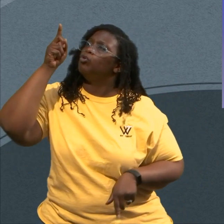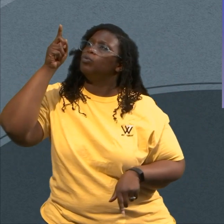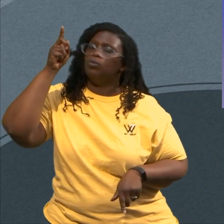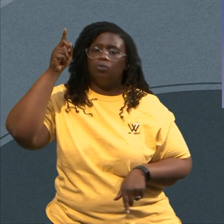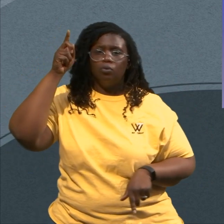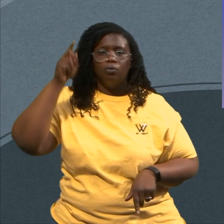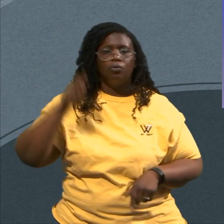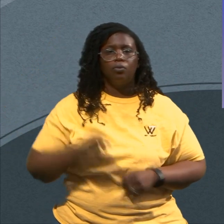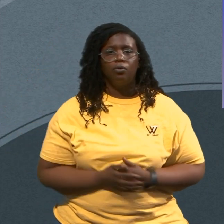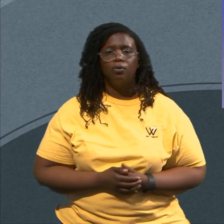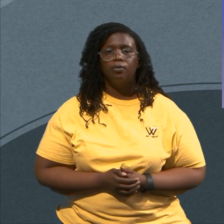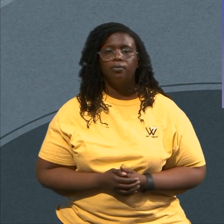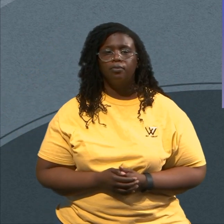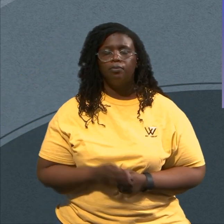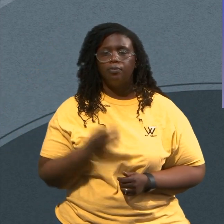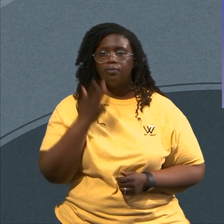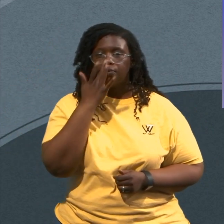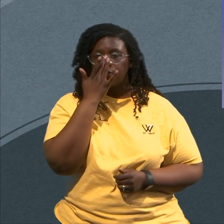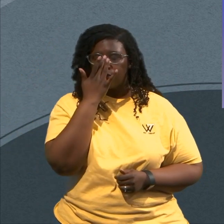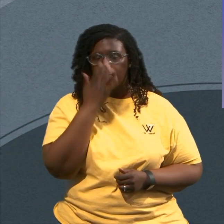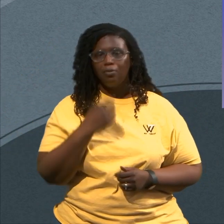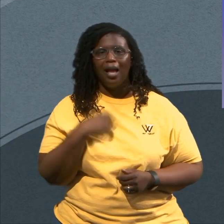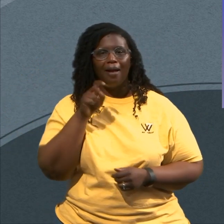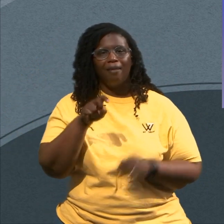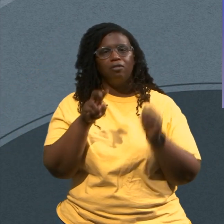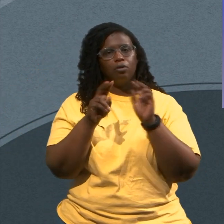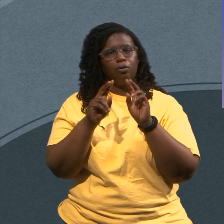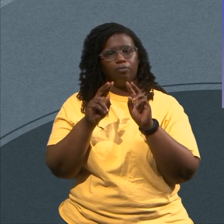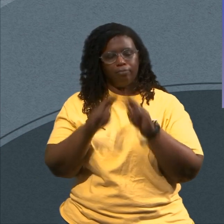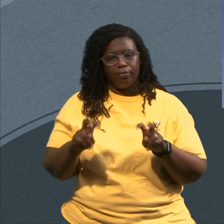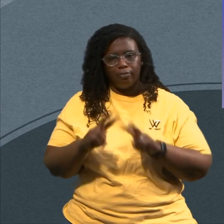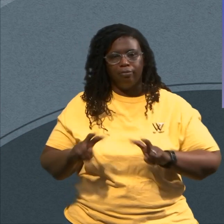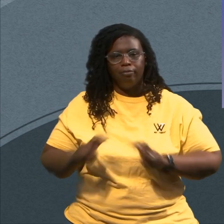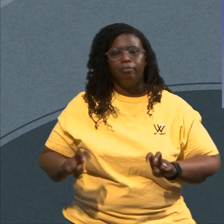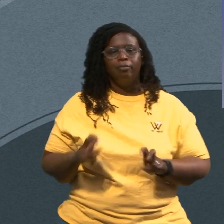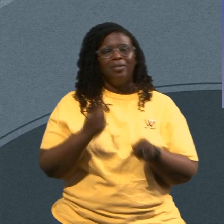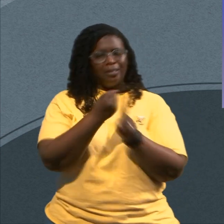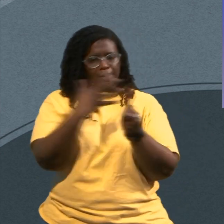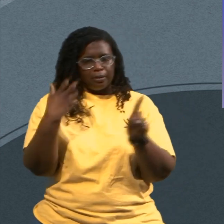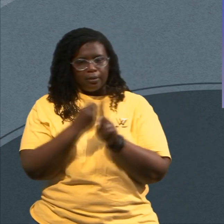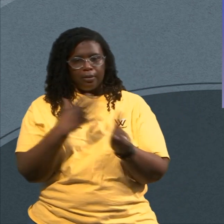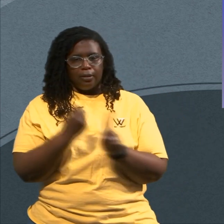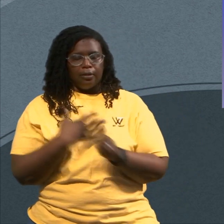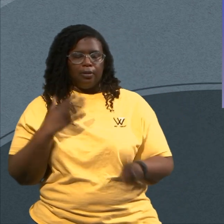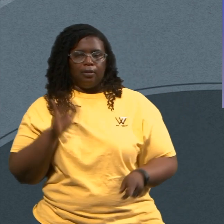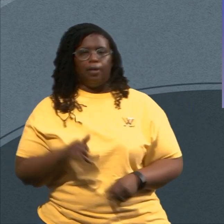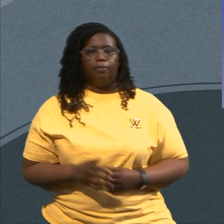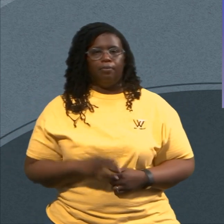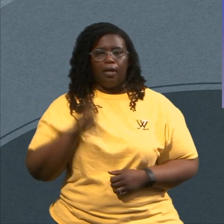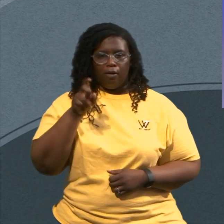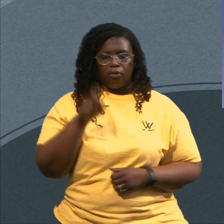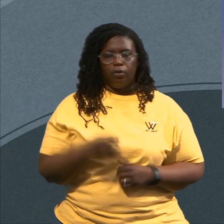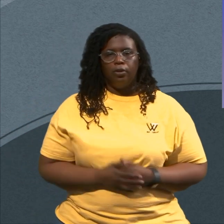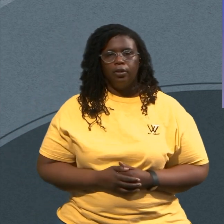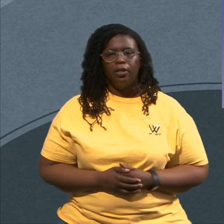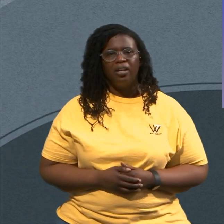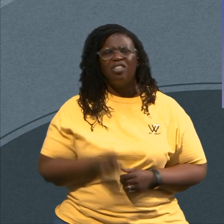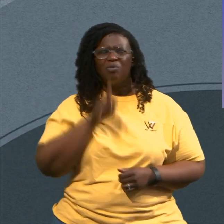Now Let Me I Gotta Unpack This Because This Is Really Convicting For Me That I Thought